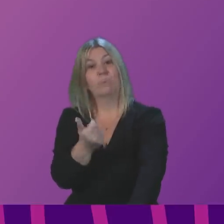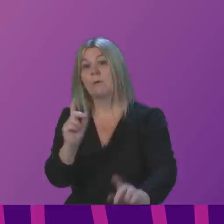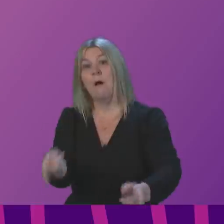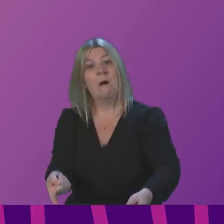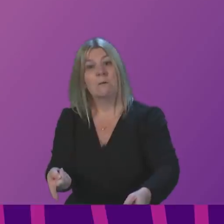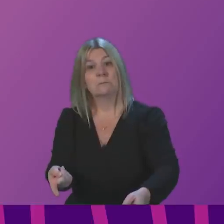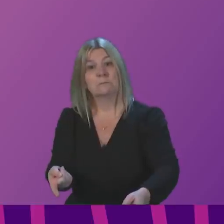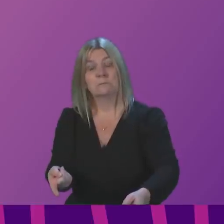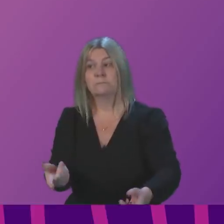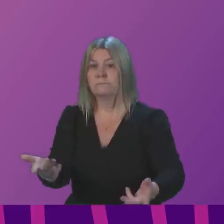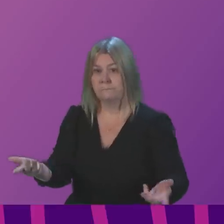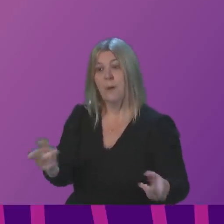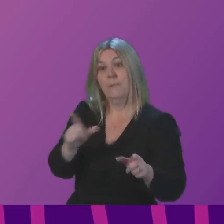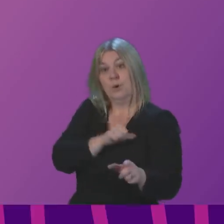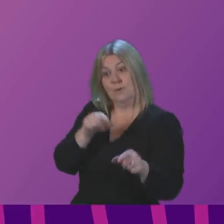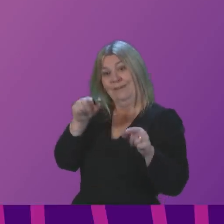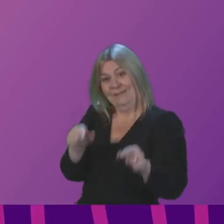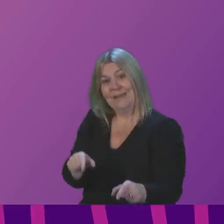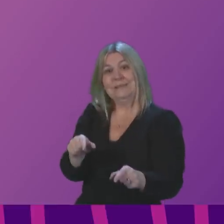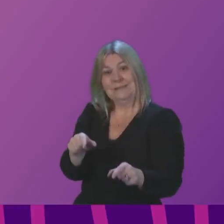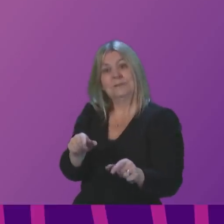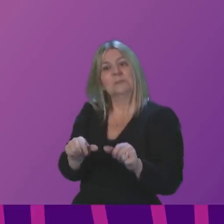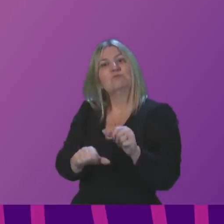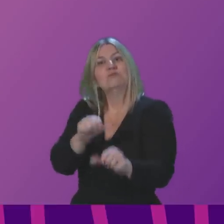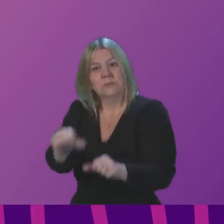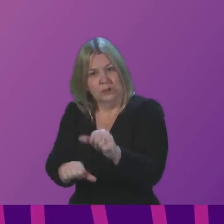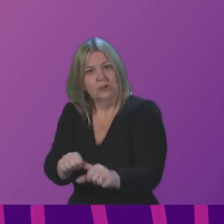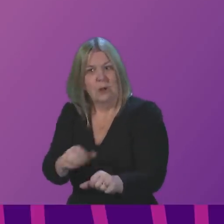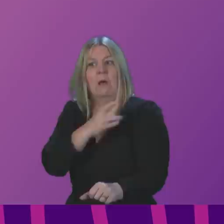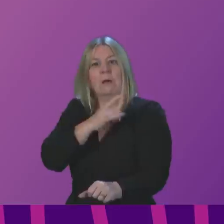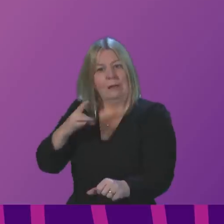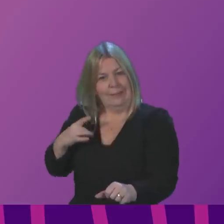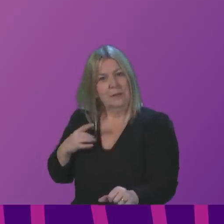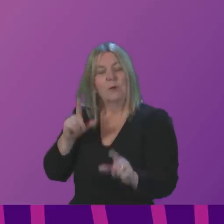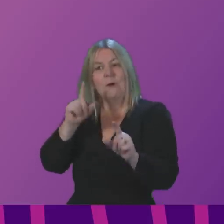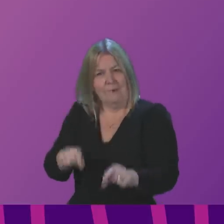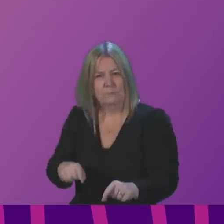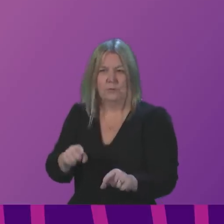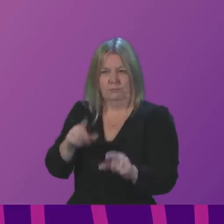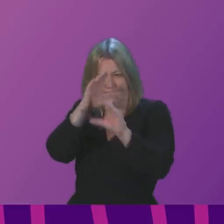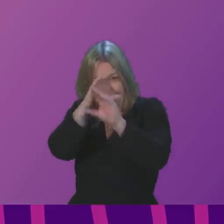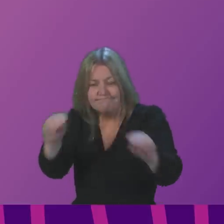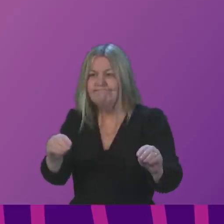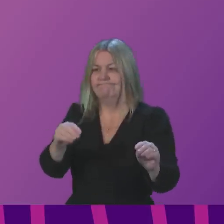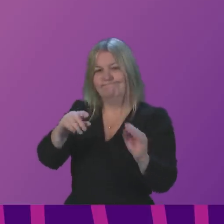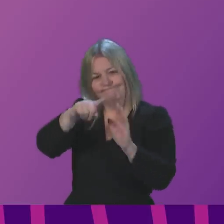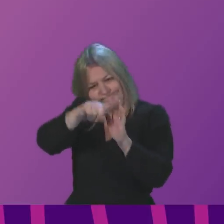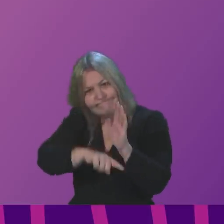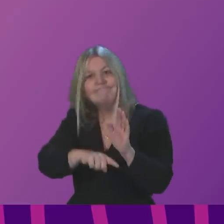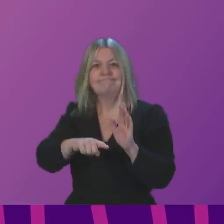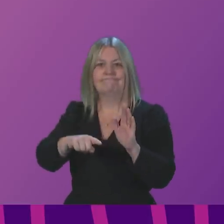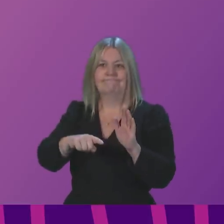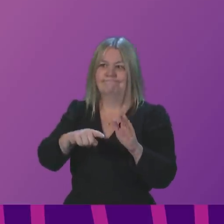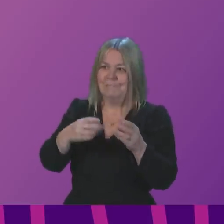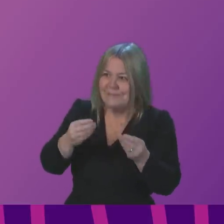then because this is a clinical procedure, there is a process of updating protocols and materials to make sure that everything is